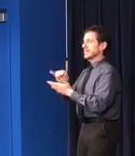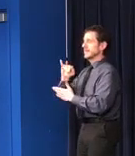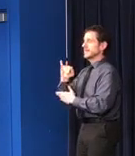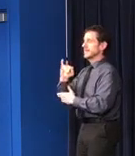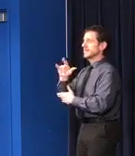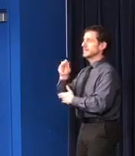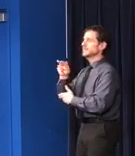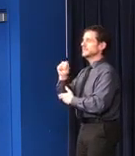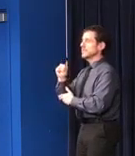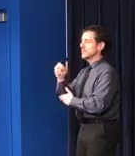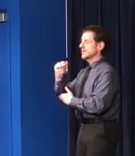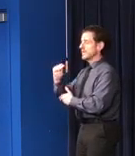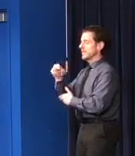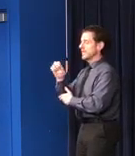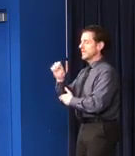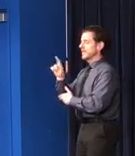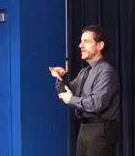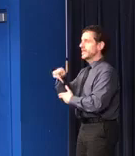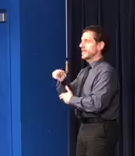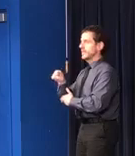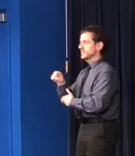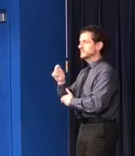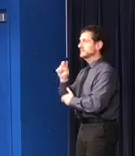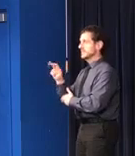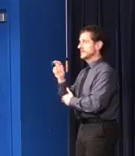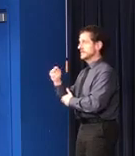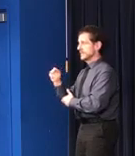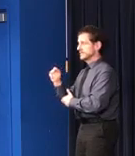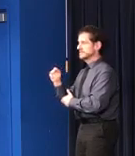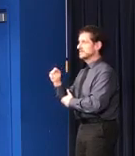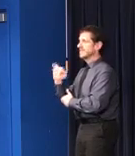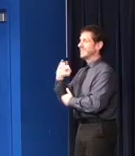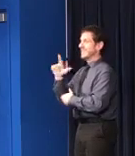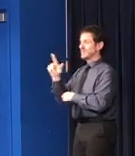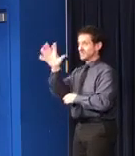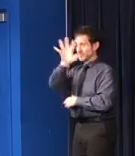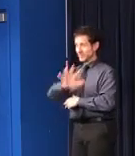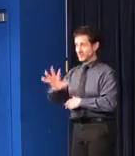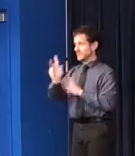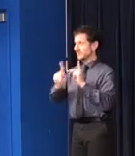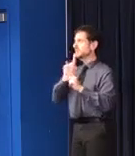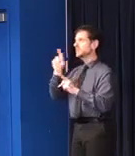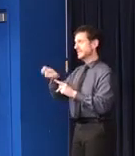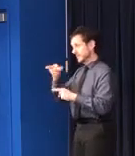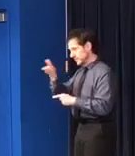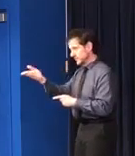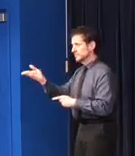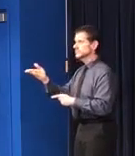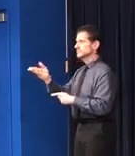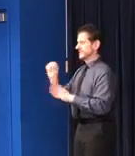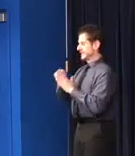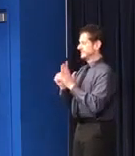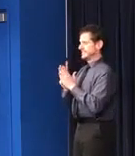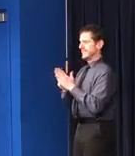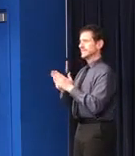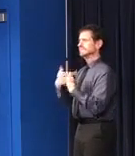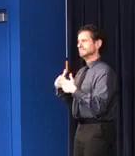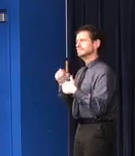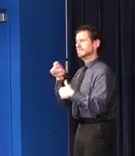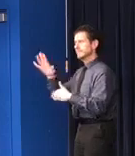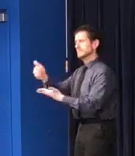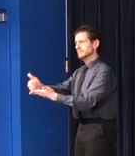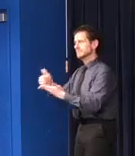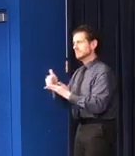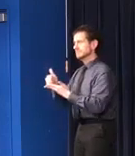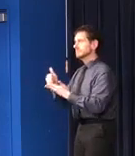.net. Your fellow Illinoisans need you. Your state needs you. By signing